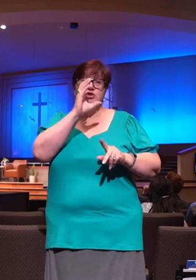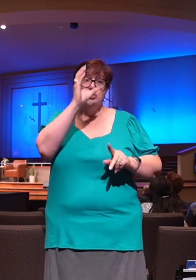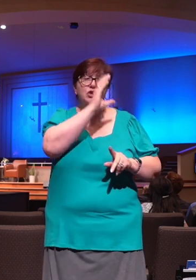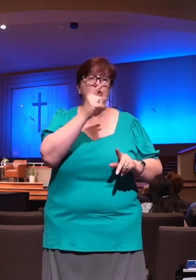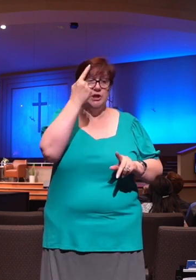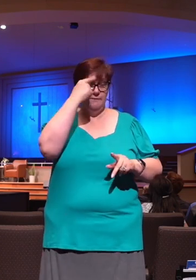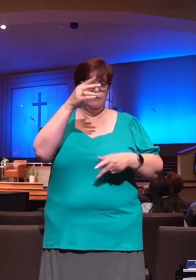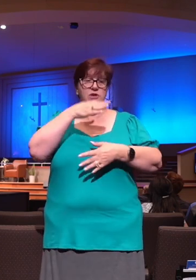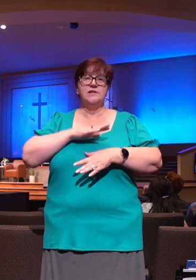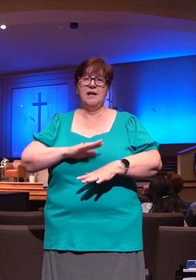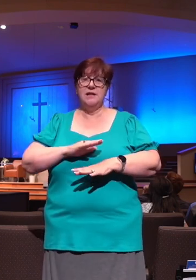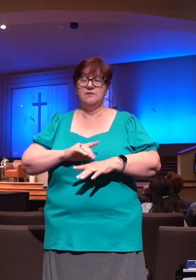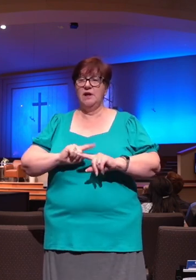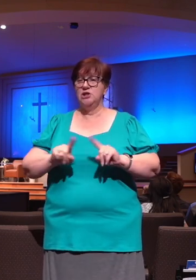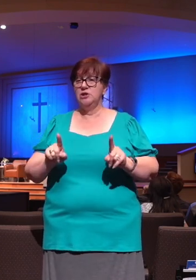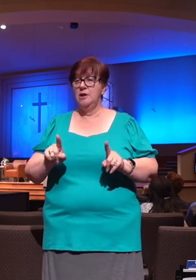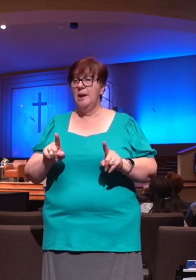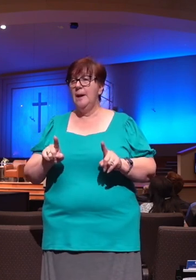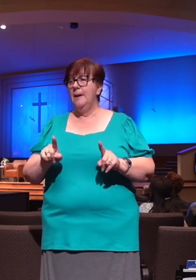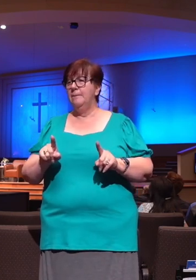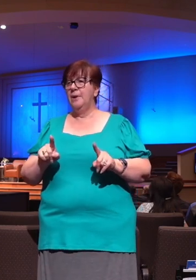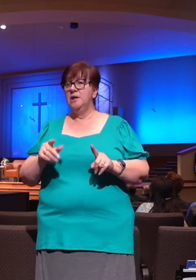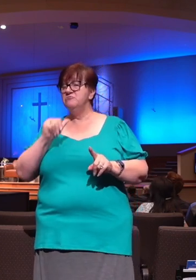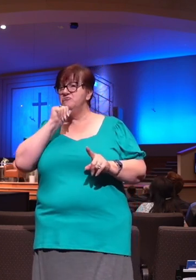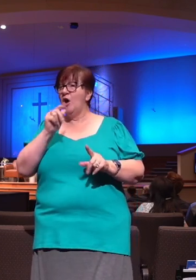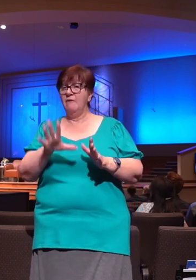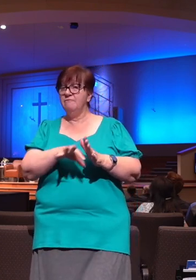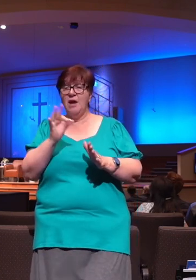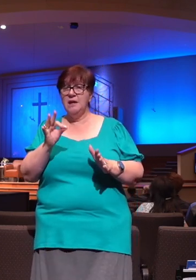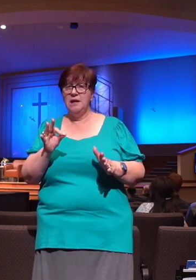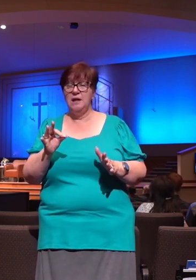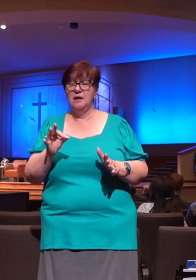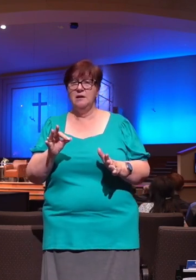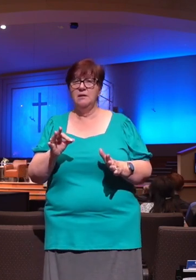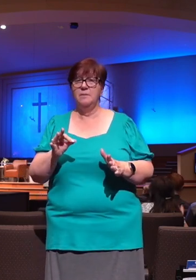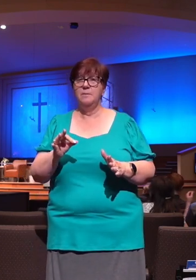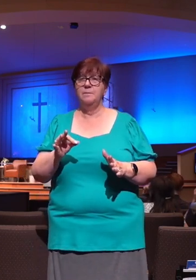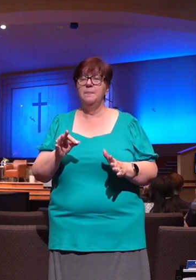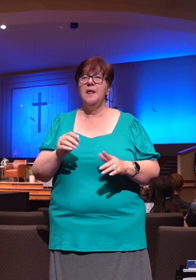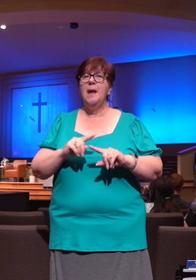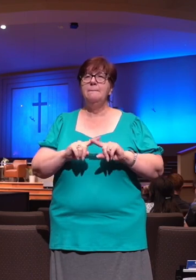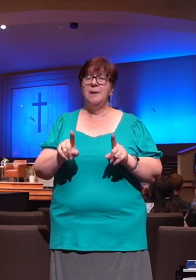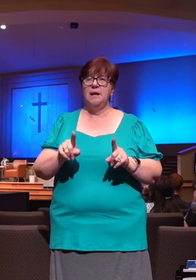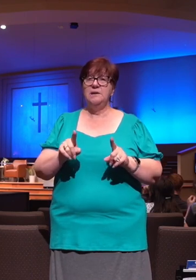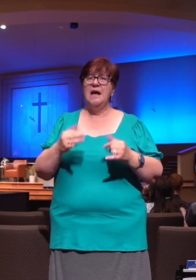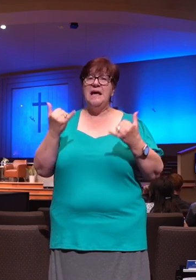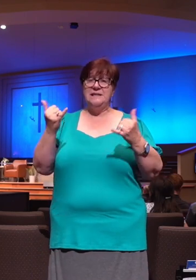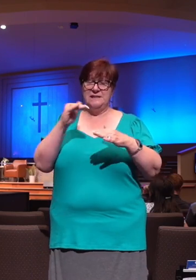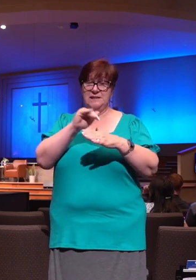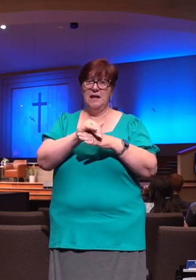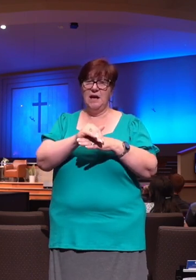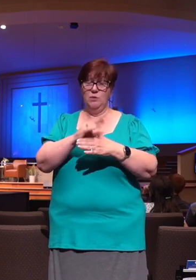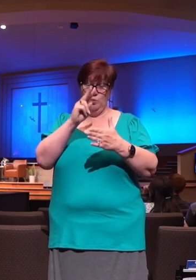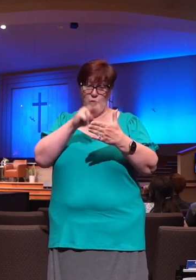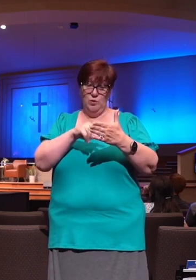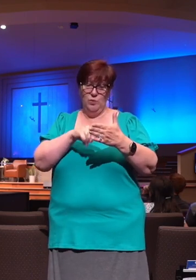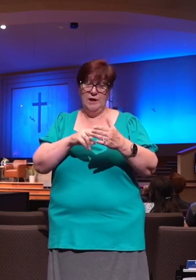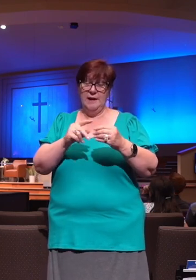come tonight in God's word is the satisfaction that we find in him. I was encouraged by this quote from Jonathan Edwards. Jonathan